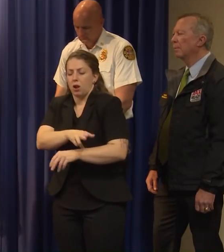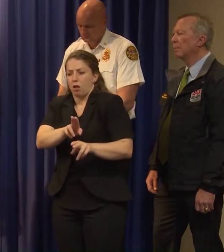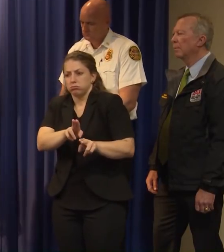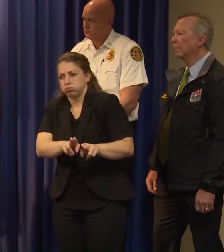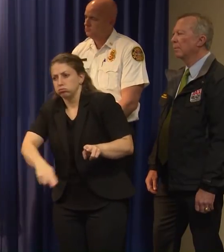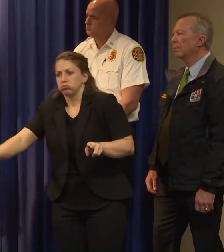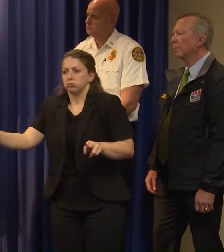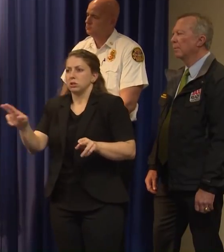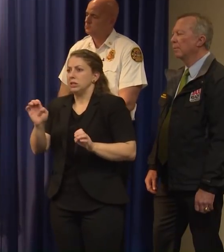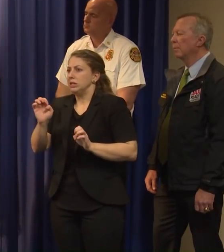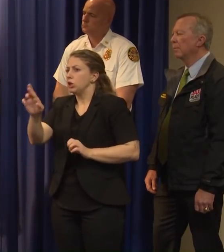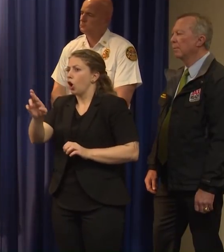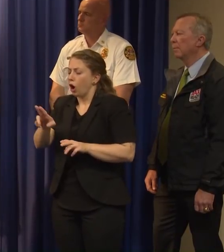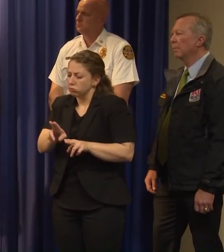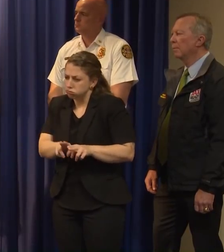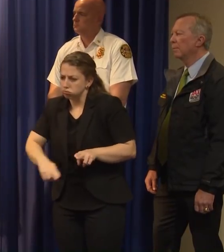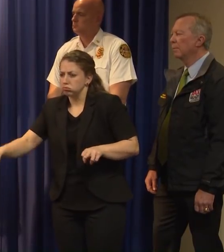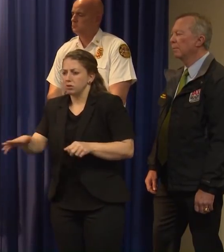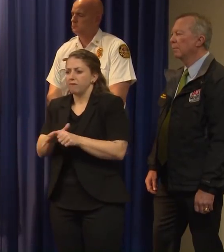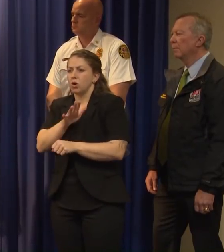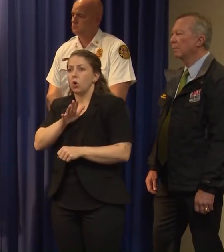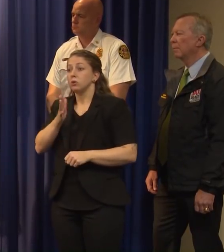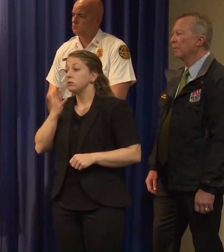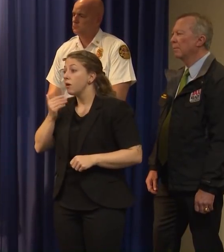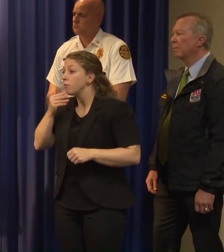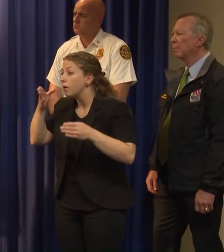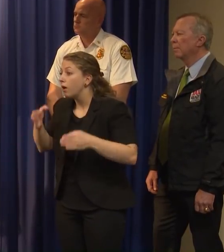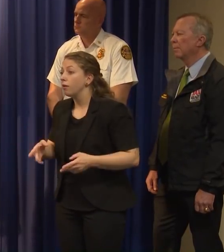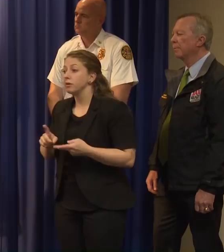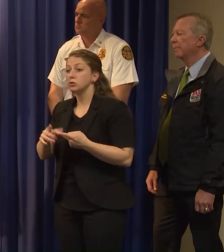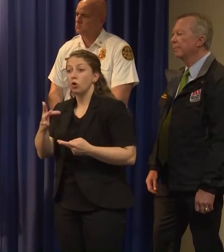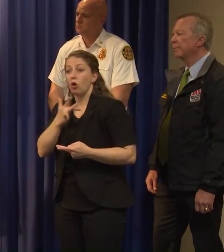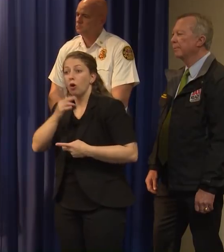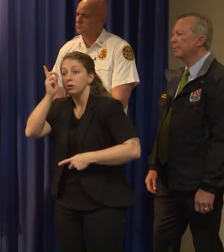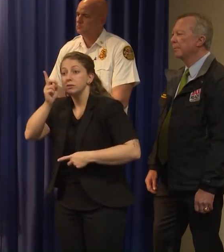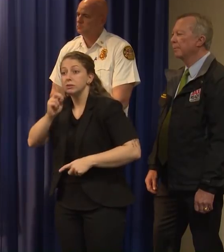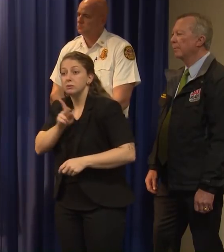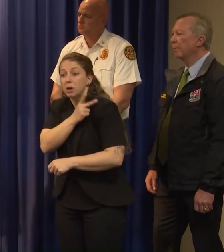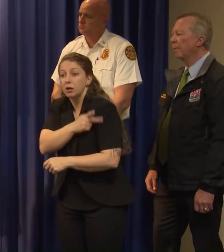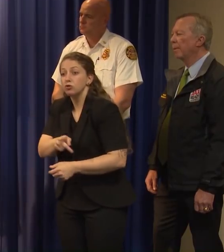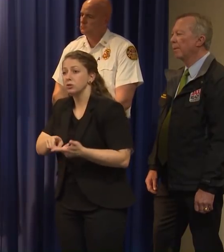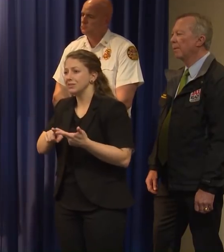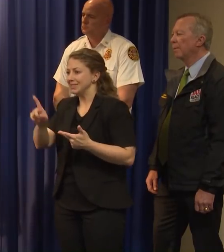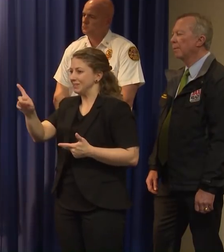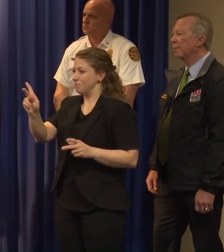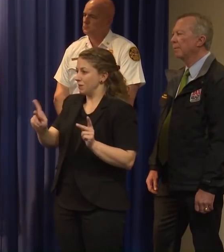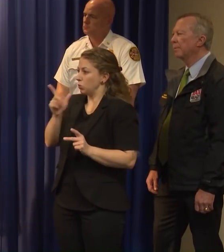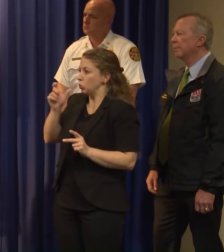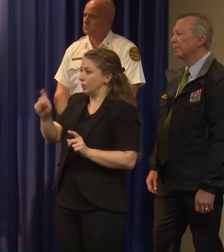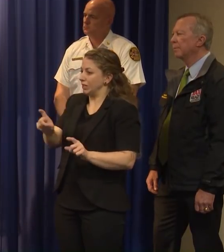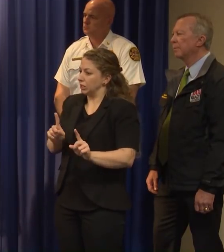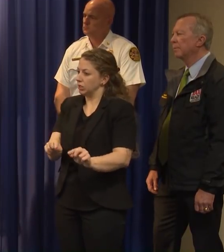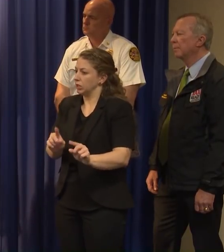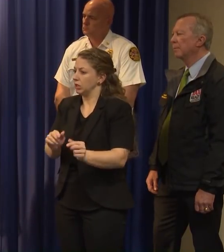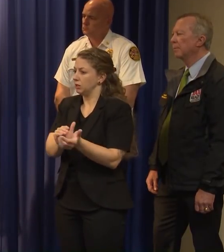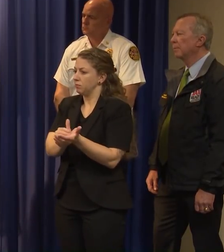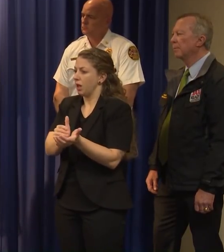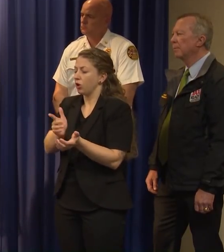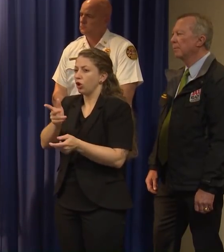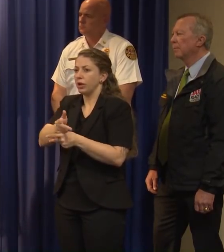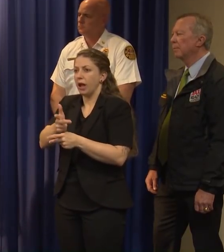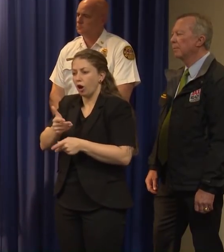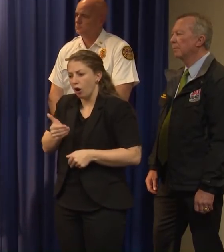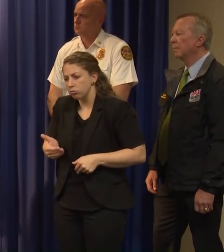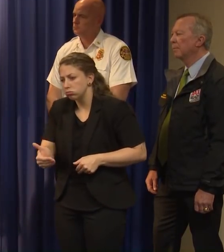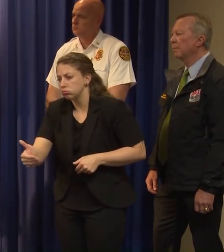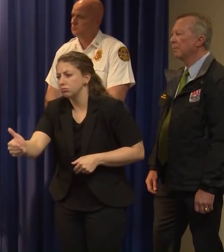rooms are full. Diabetics, people with heart disease, people that need medical care on a recurring basis, can't get it. And the